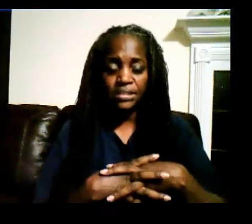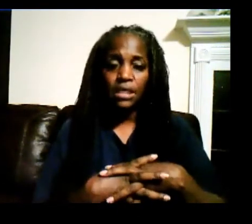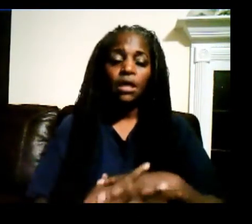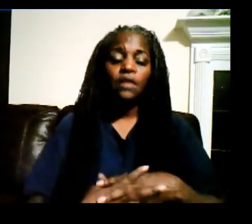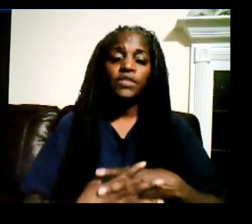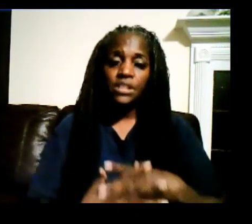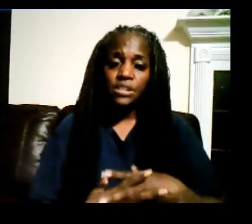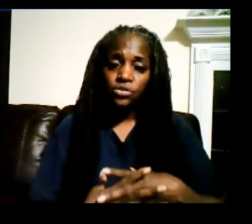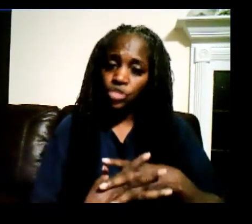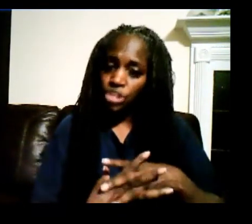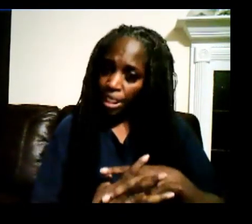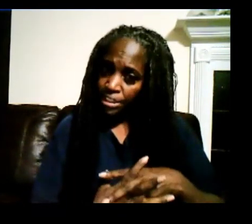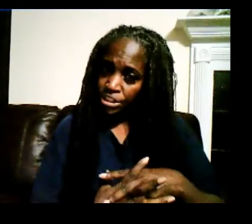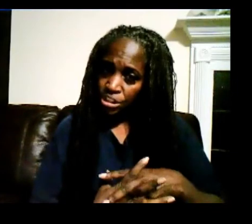the seasons are changing.